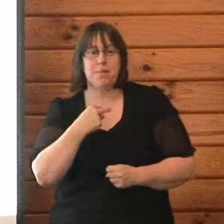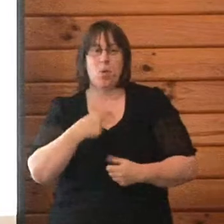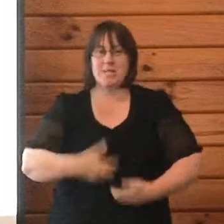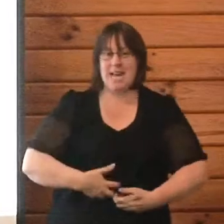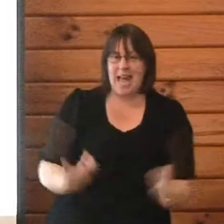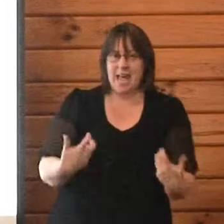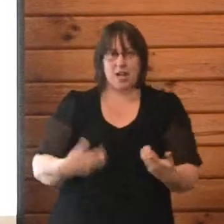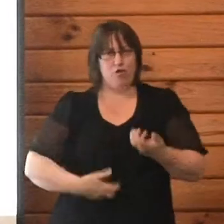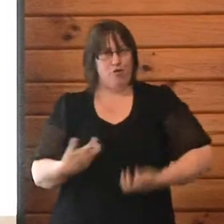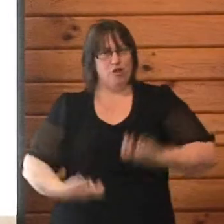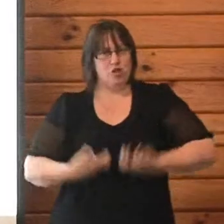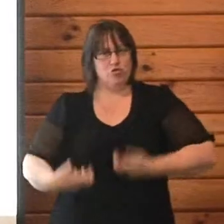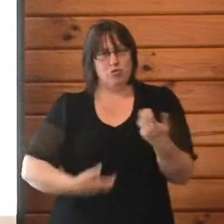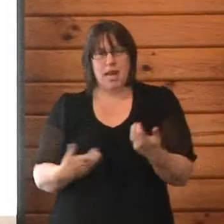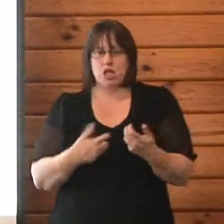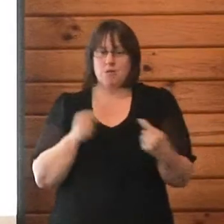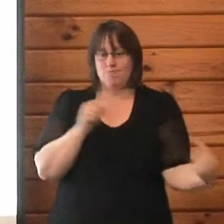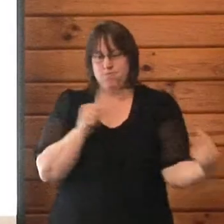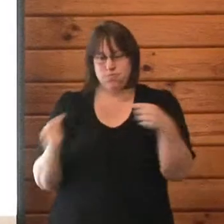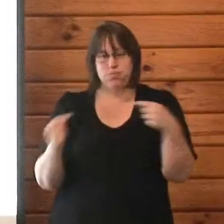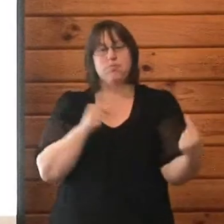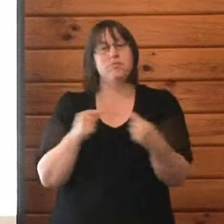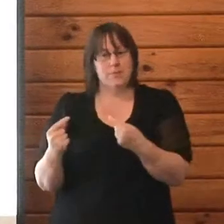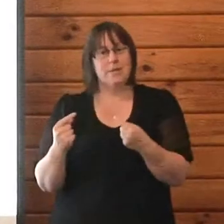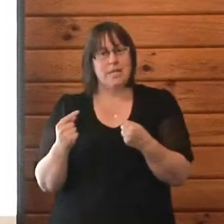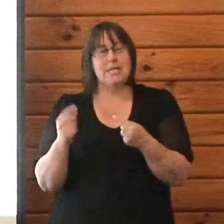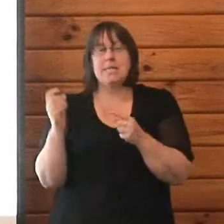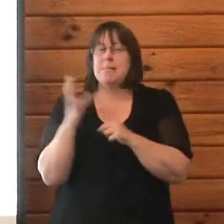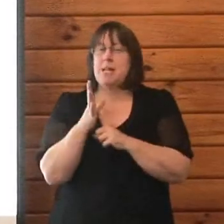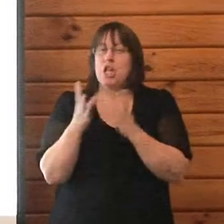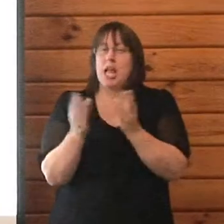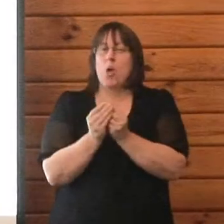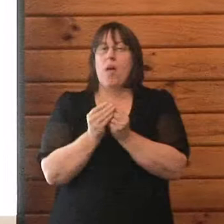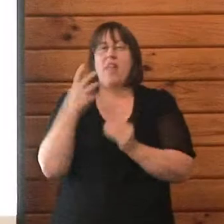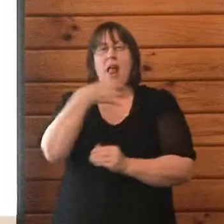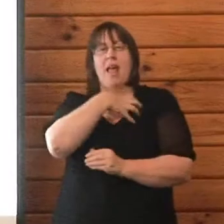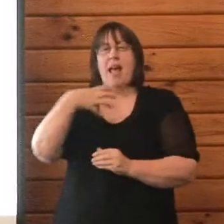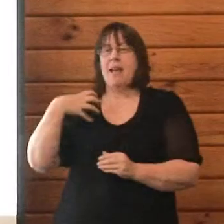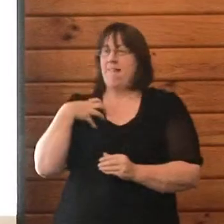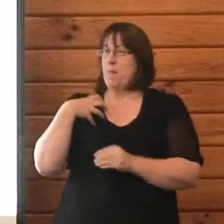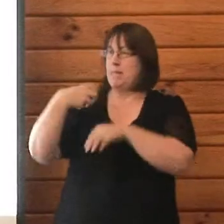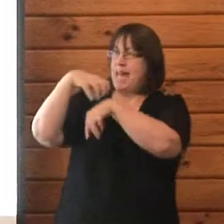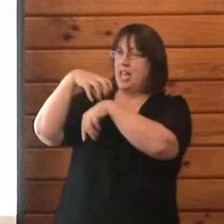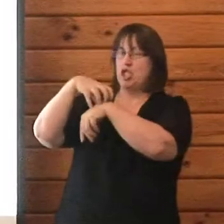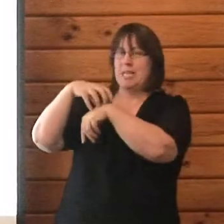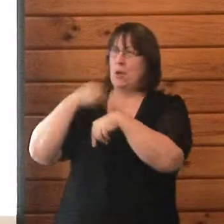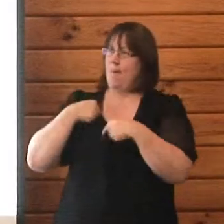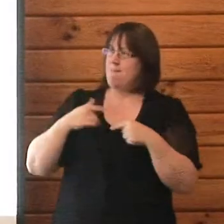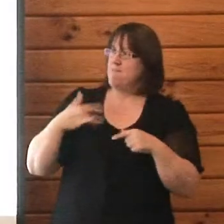disputes, particularly with faceless government agencies sometimes that we feel powerless with. We